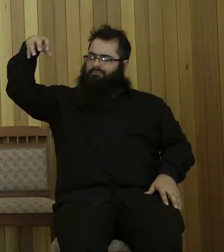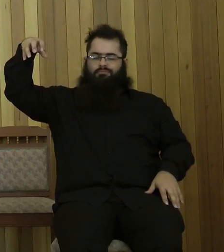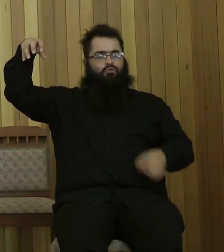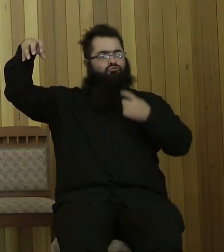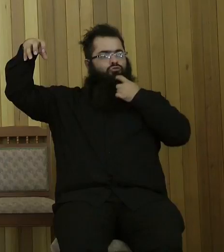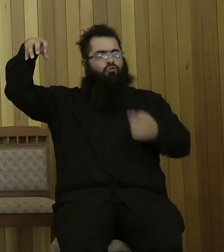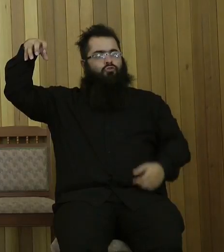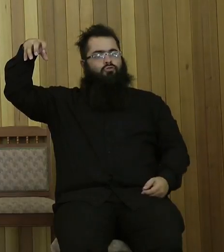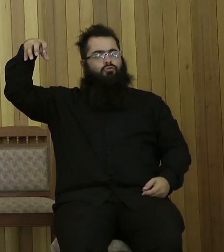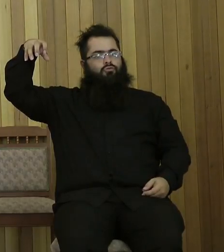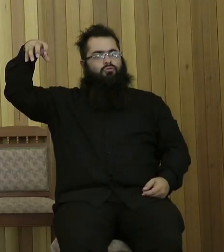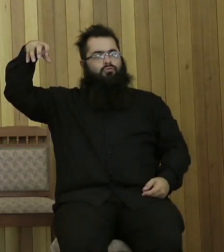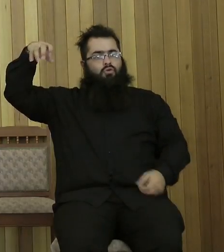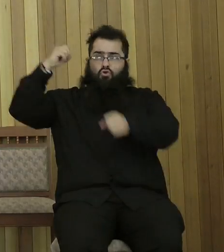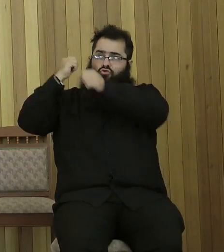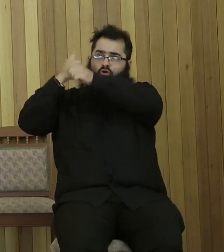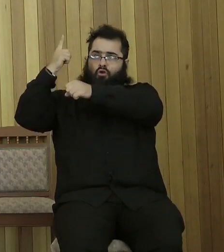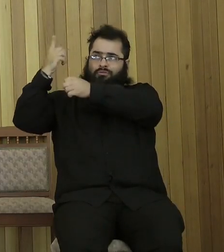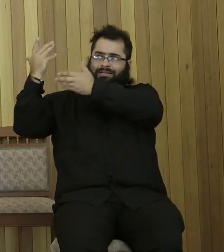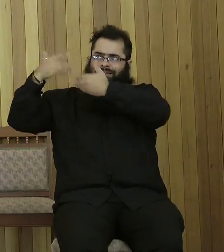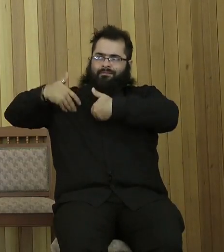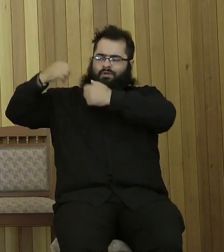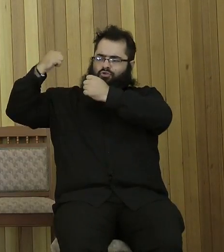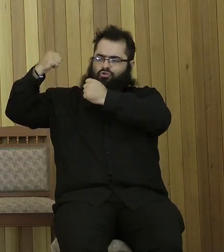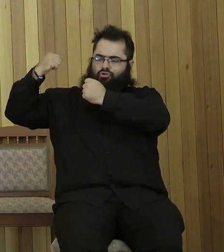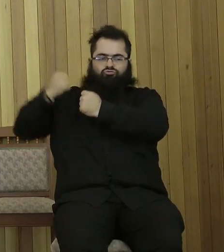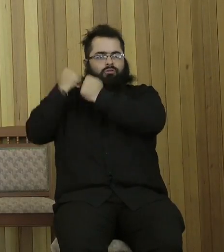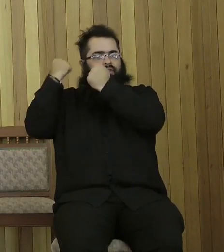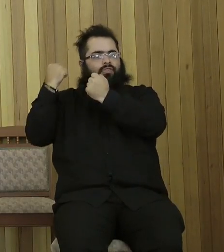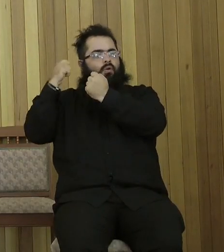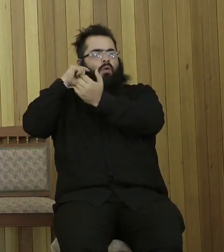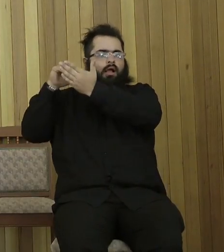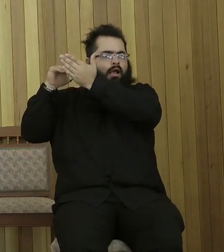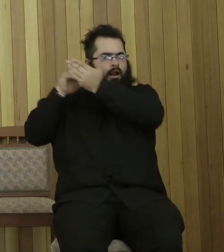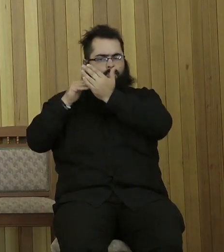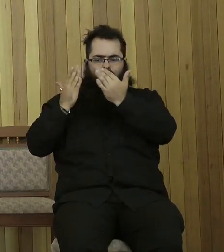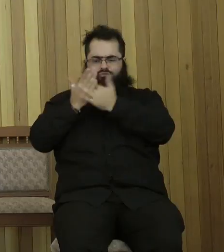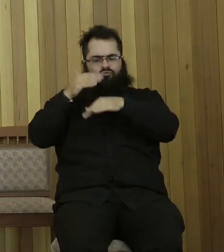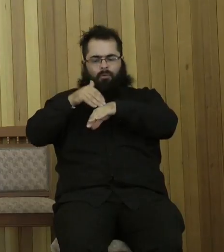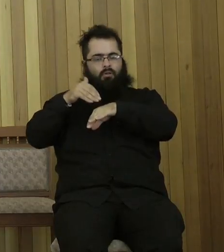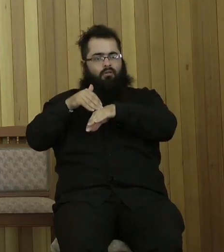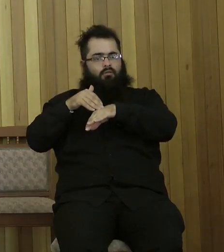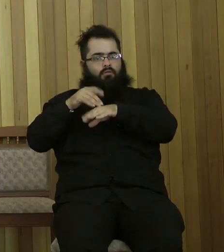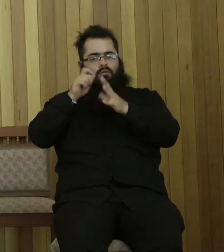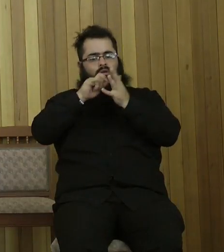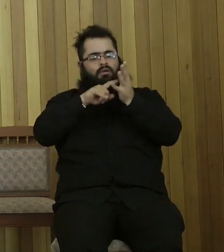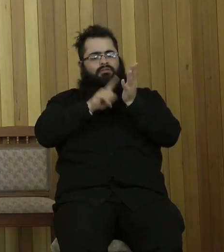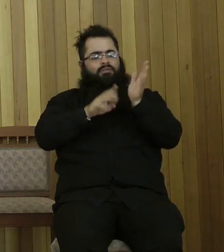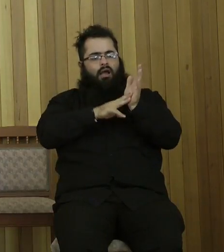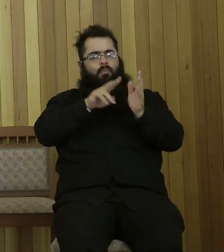refuge and strength, a very present help in trouble. Psalm 46. Psalm 125. As the mountains surround